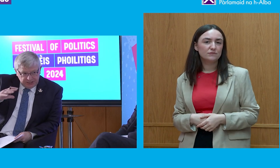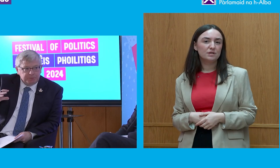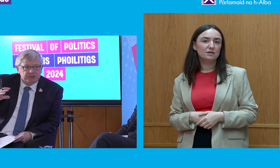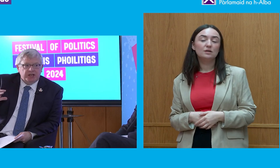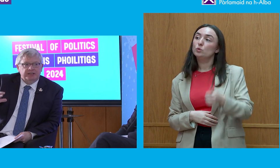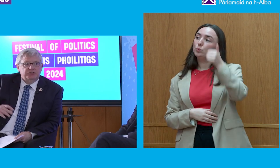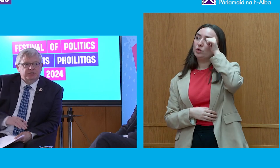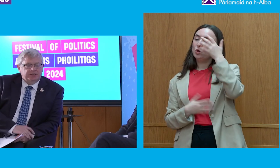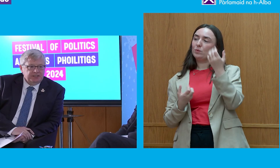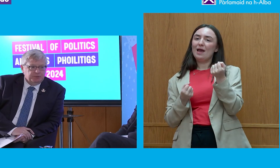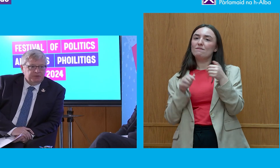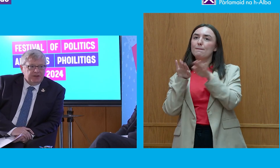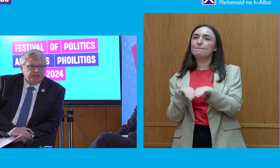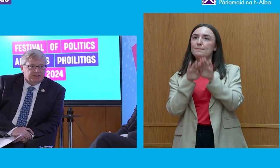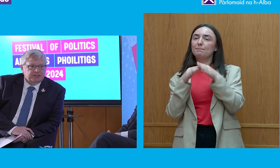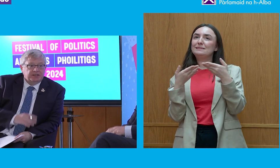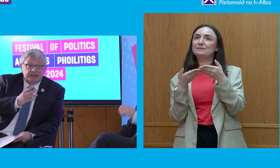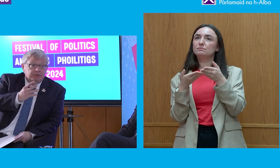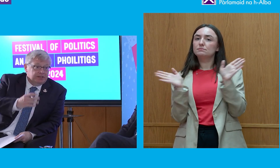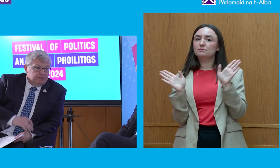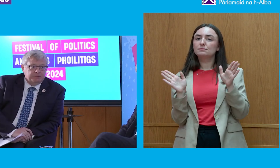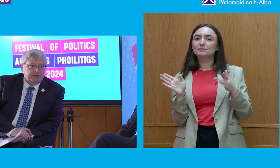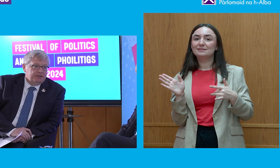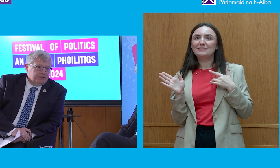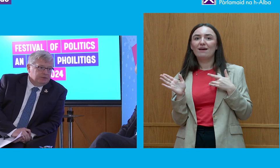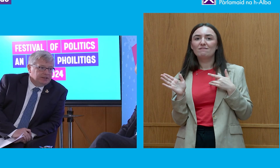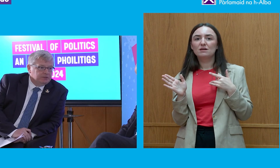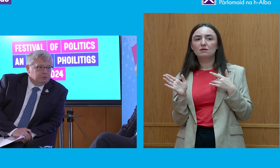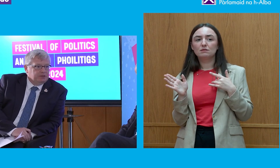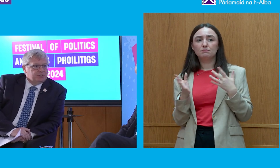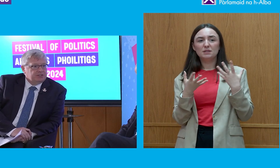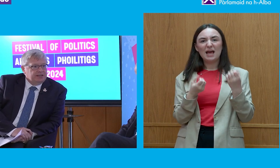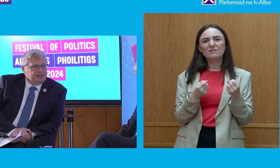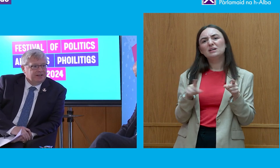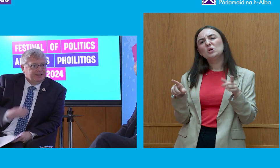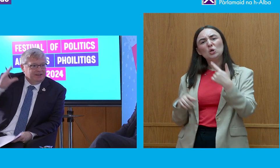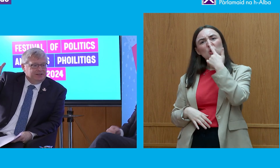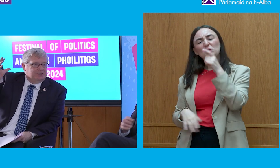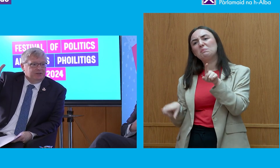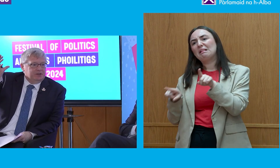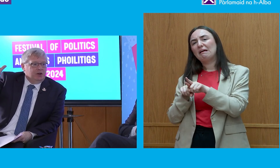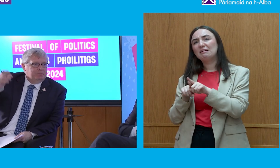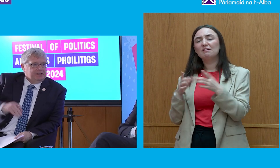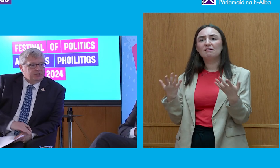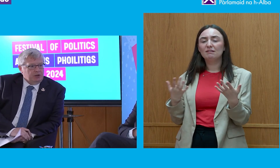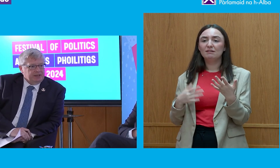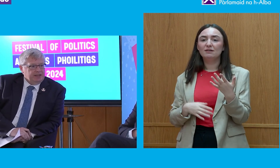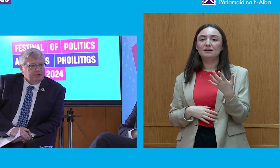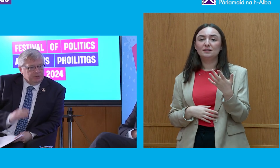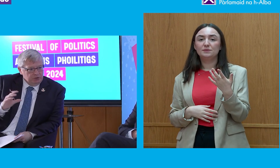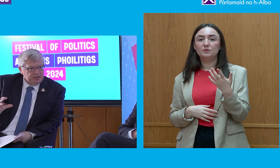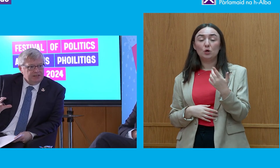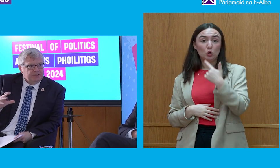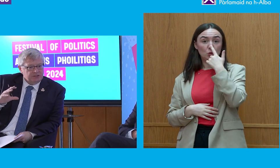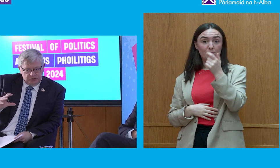much deeper challenges that need to be faced. It's the canary in the mine almost saying, the alarm bell is going